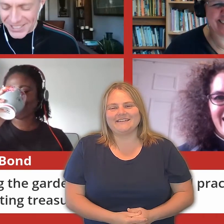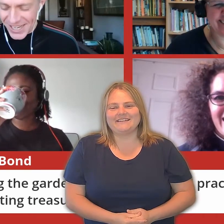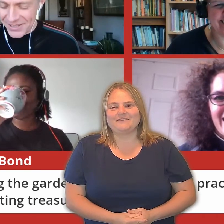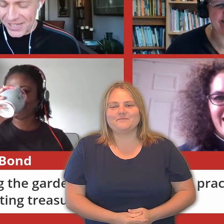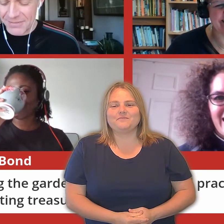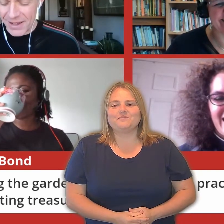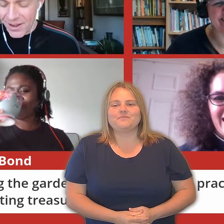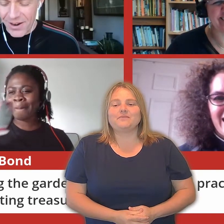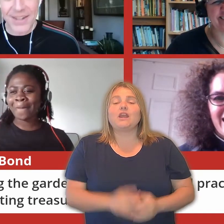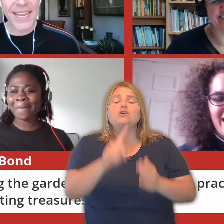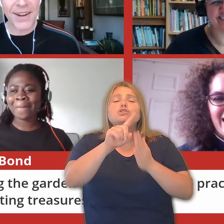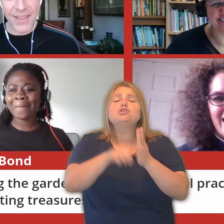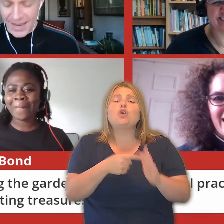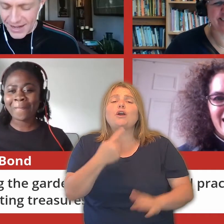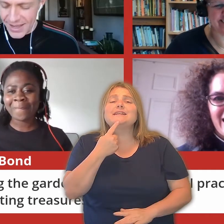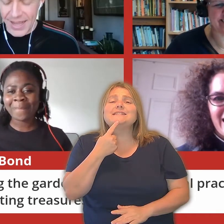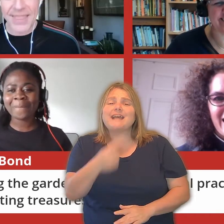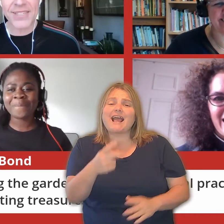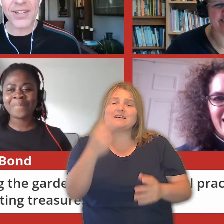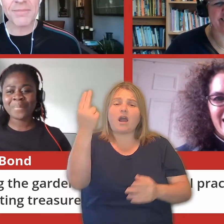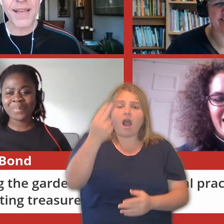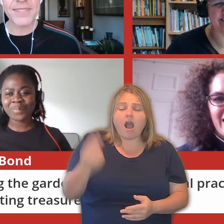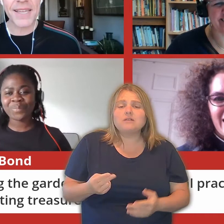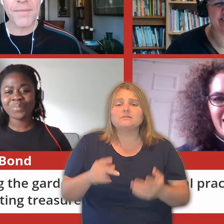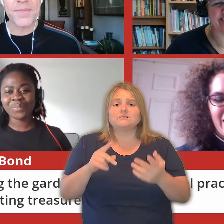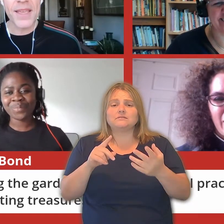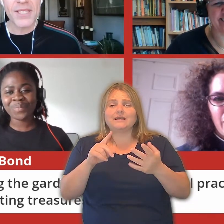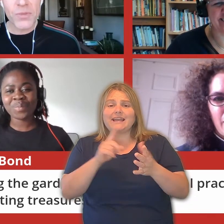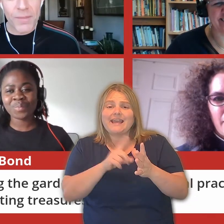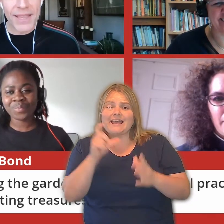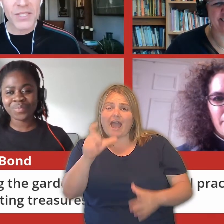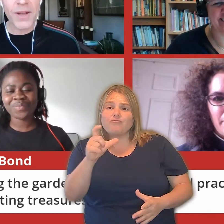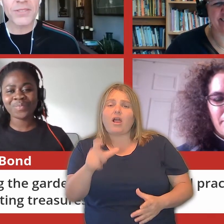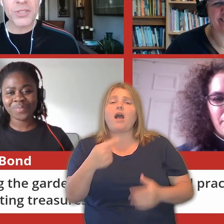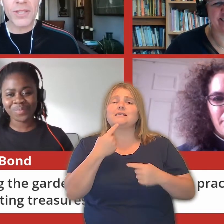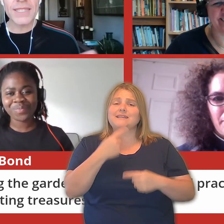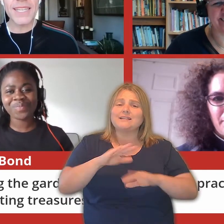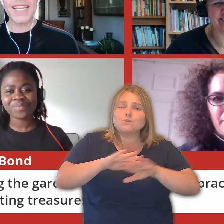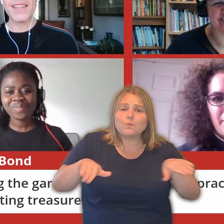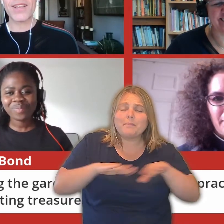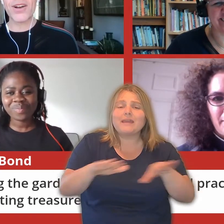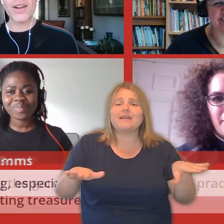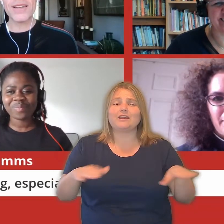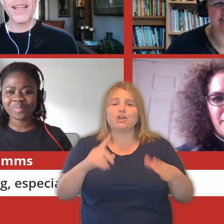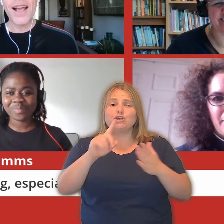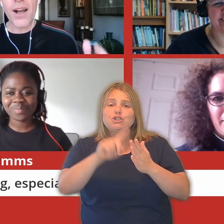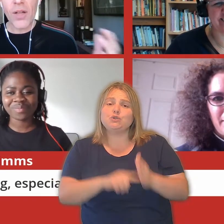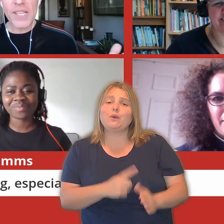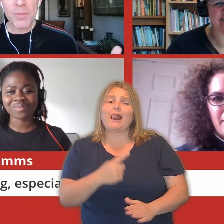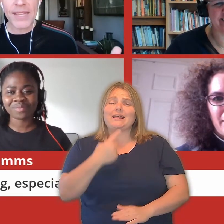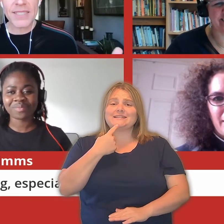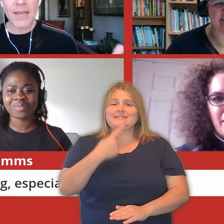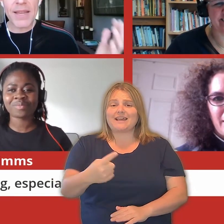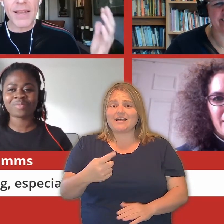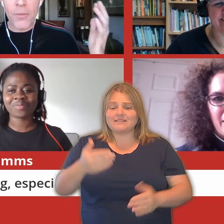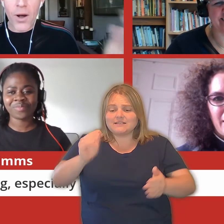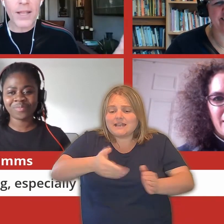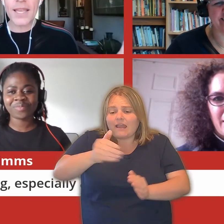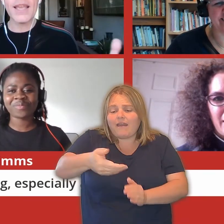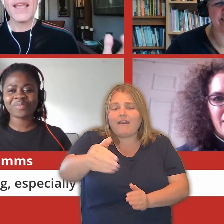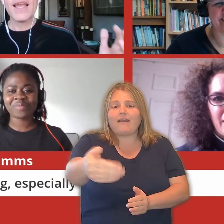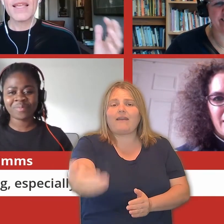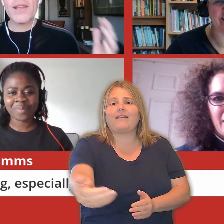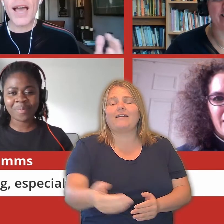talked about art. Caroline, I think, talked about swimming as well. Julian digging in the garden. All these places. mean,